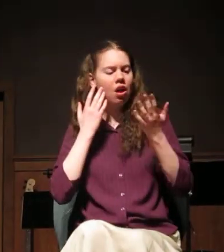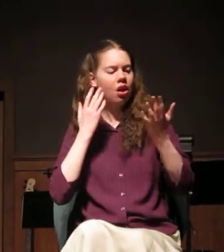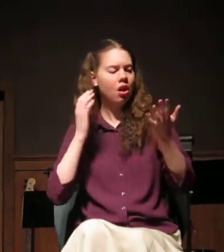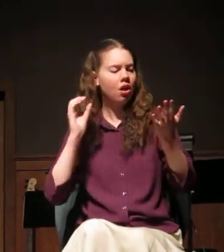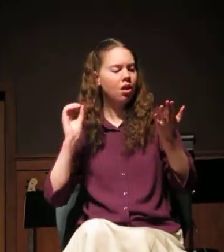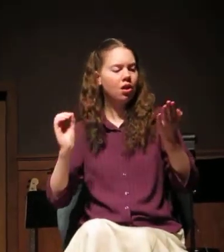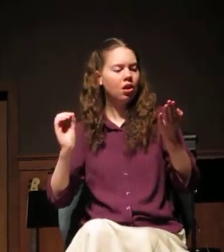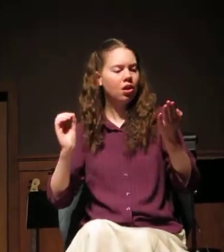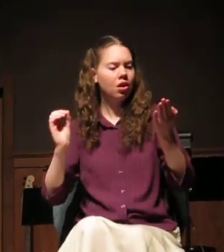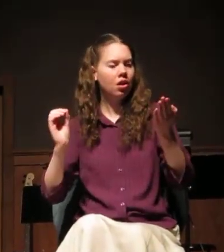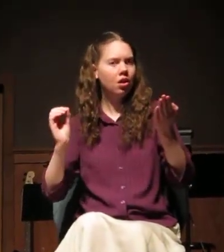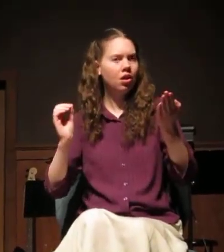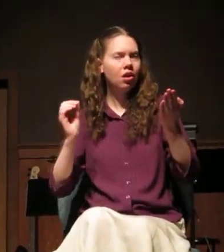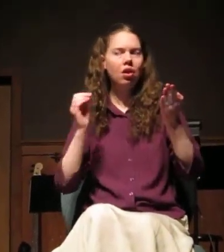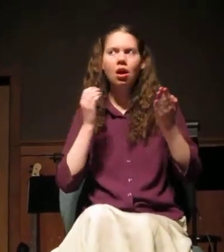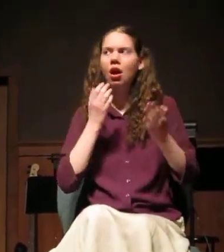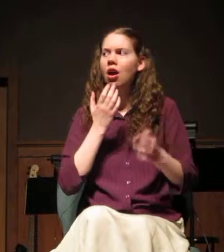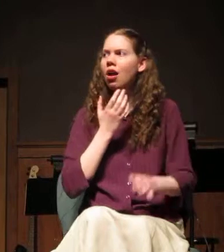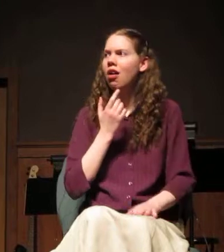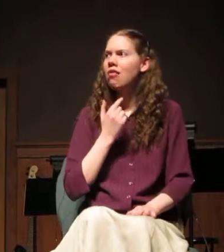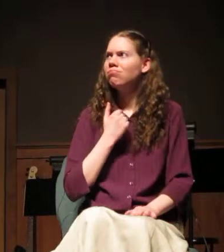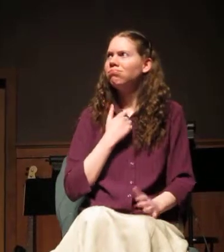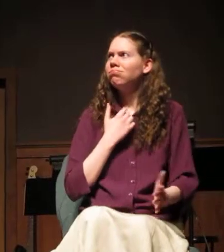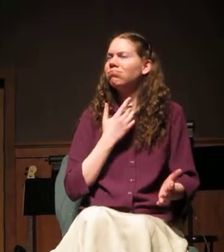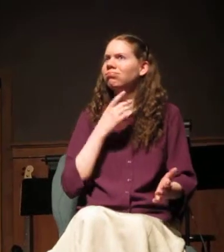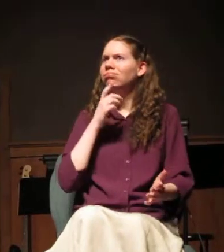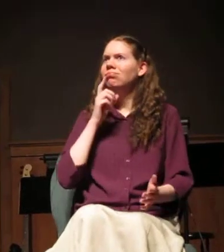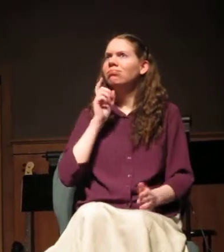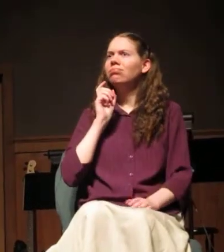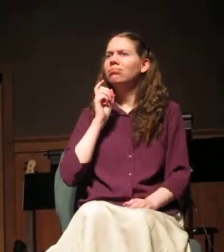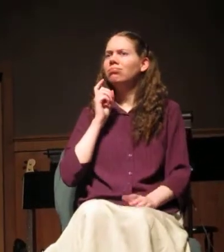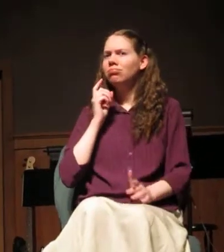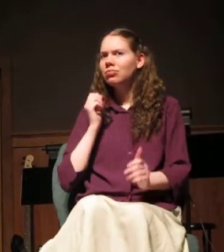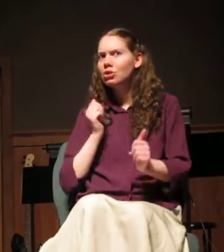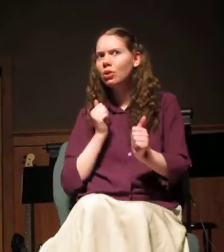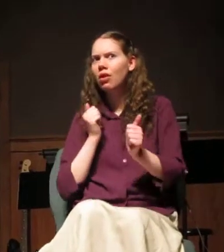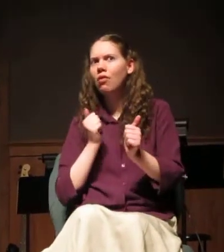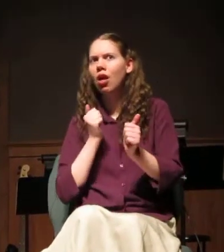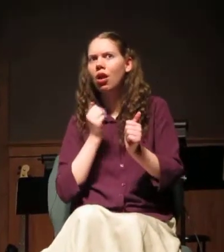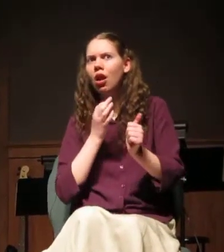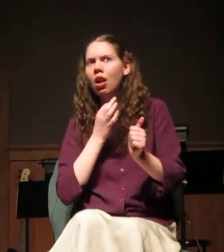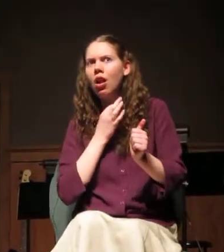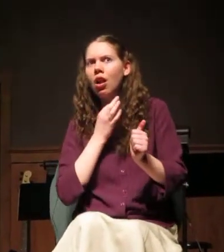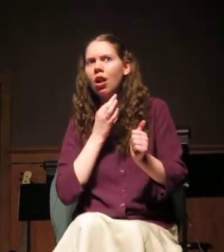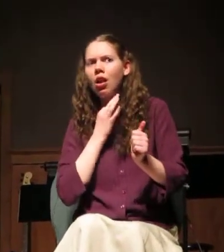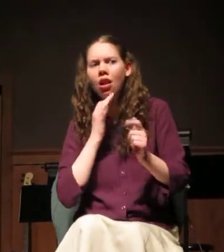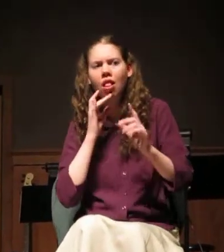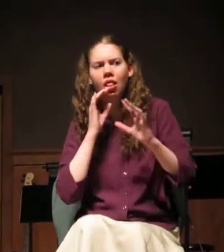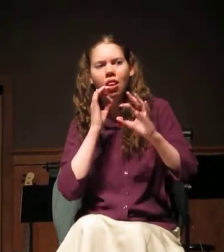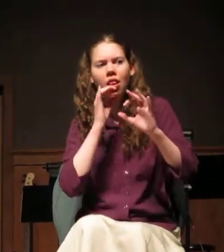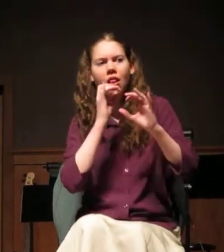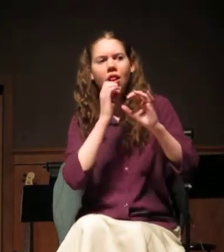This is a wonder, I breathe to myself. I followed the sobbing ragman like a child who could not turn away from the street.